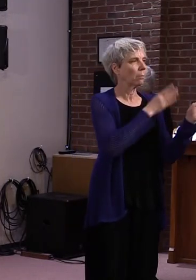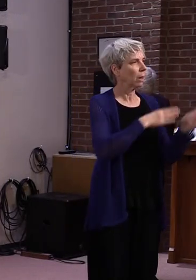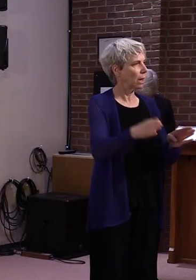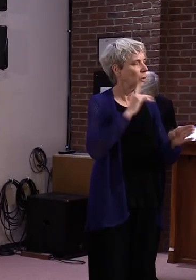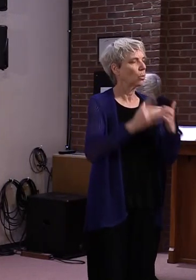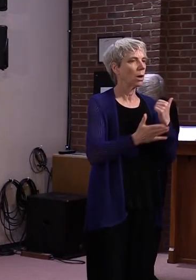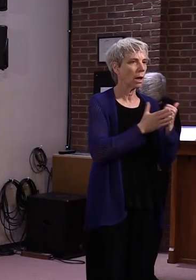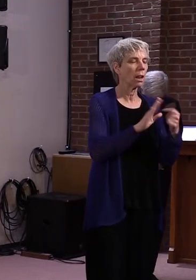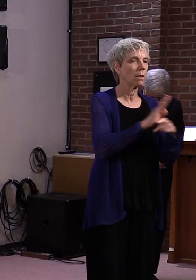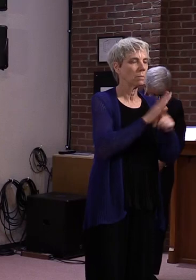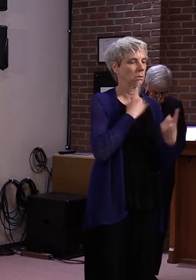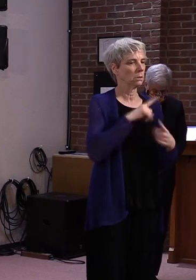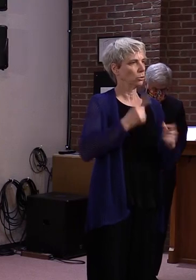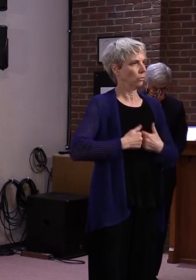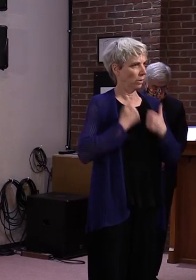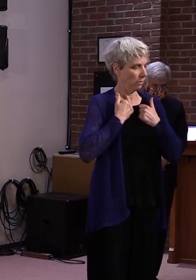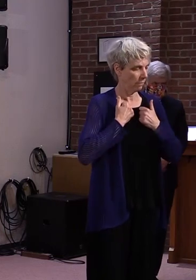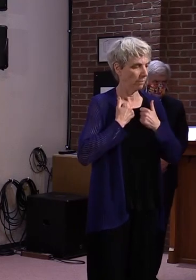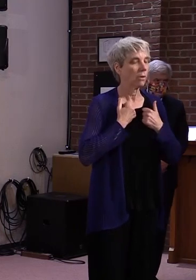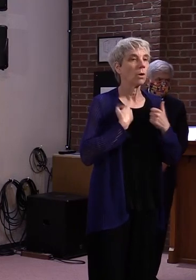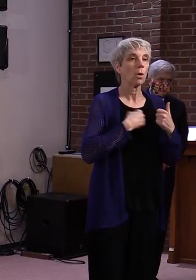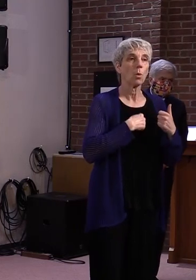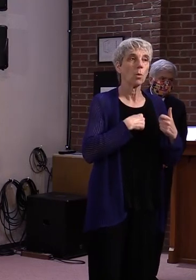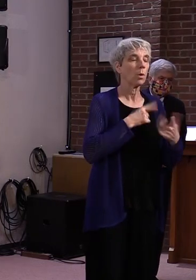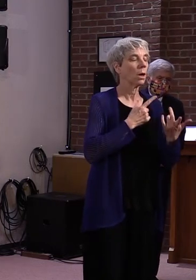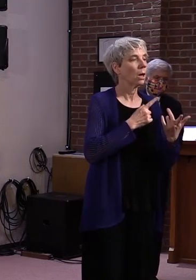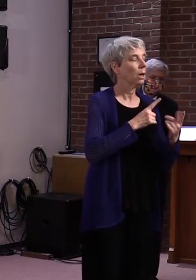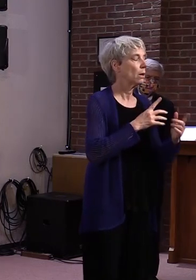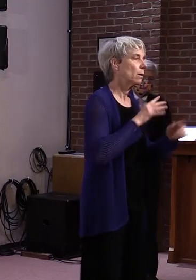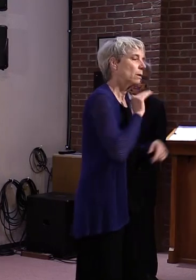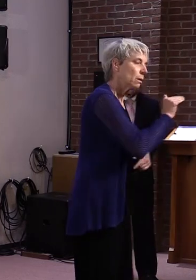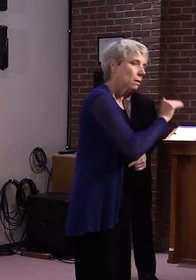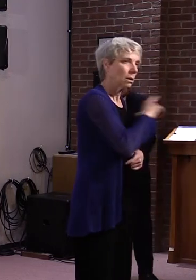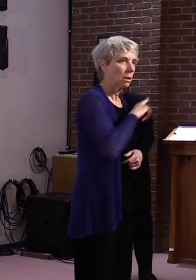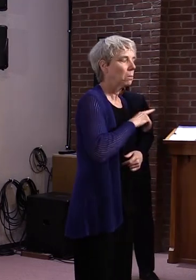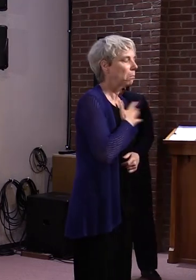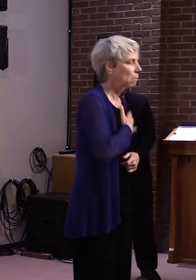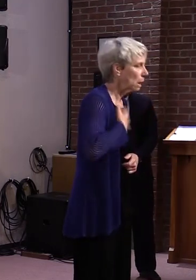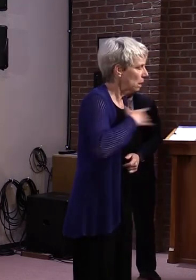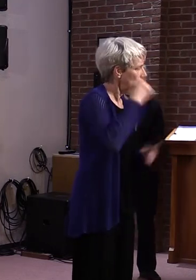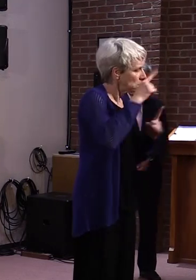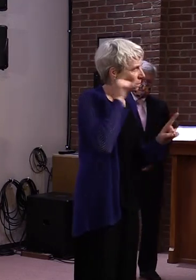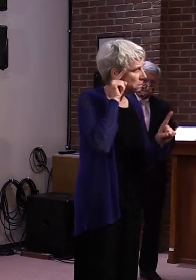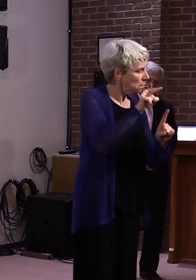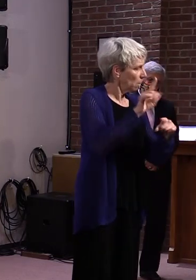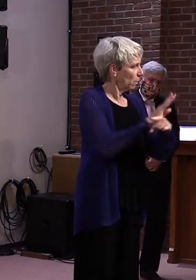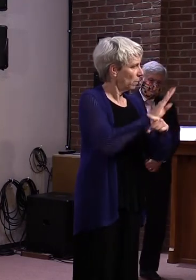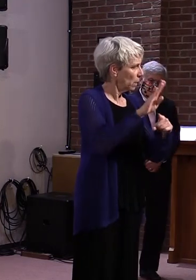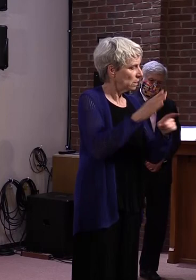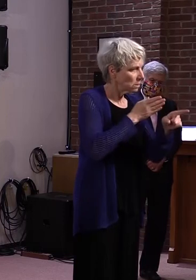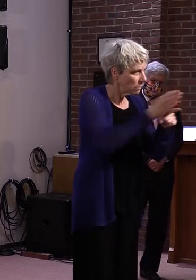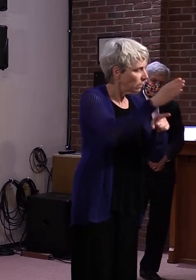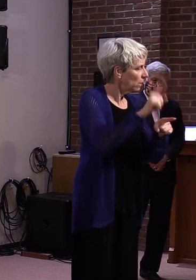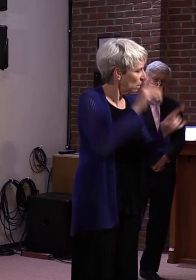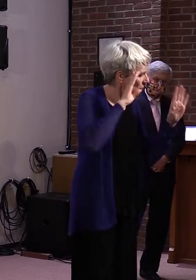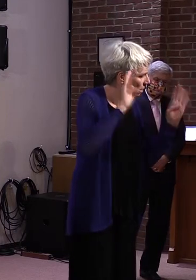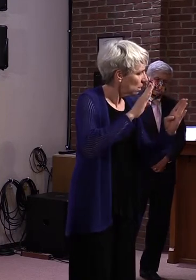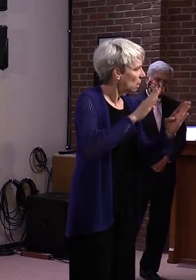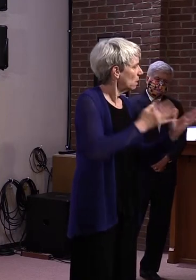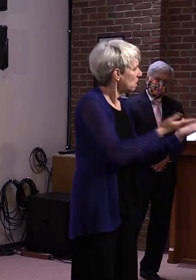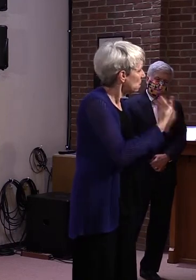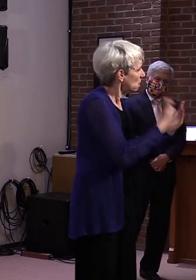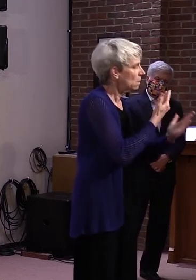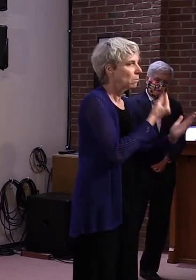advocated for the business community and urged the legislature to act quickly to get immediate financial support to businesses to help them